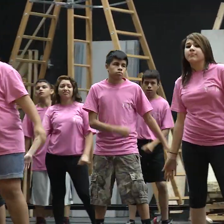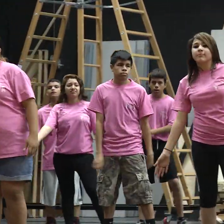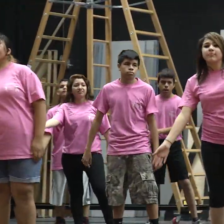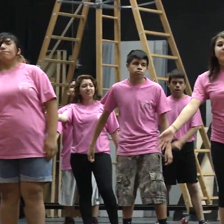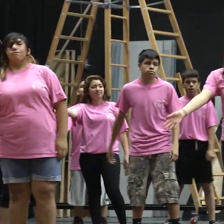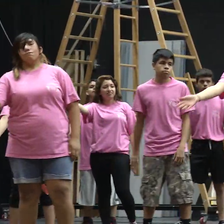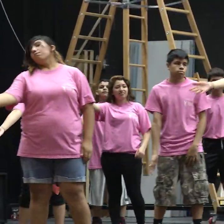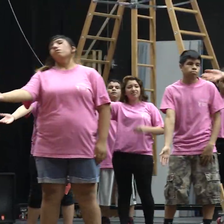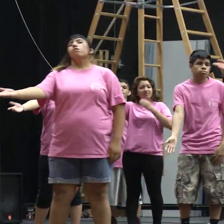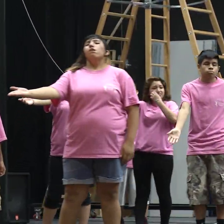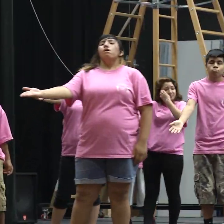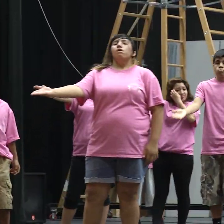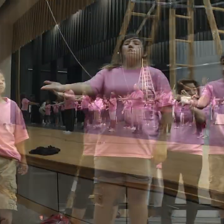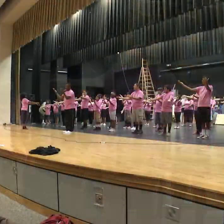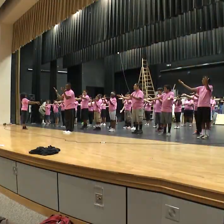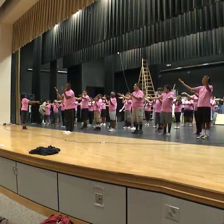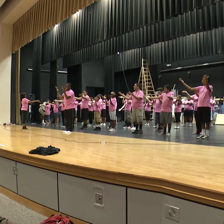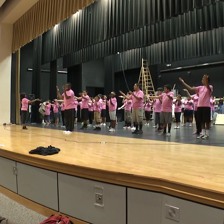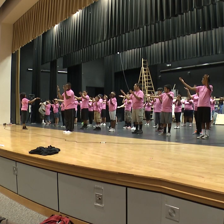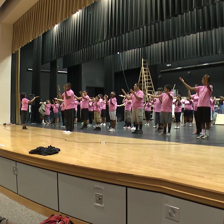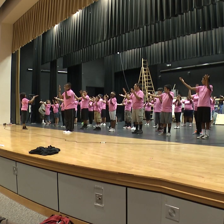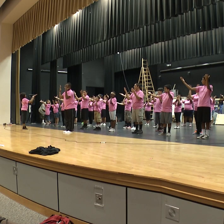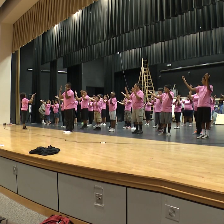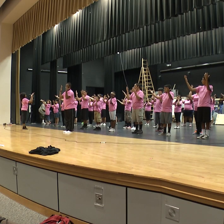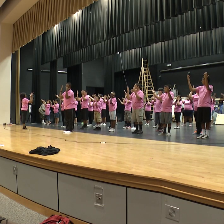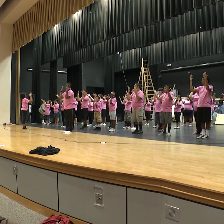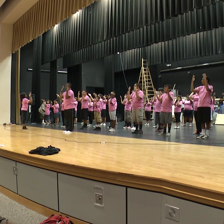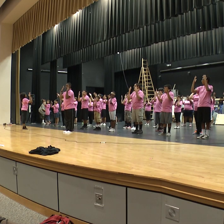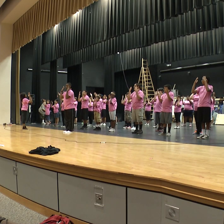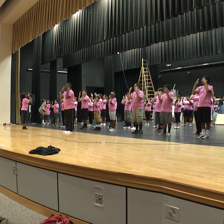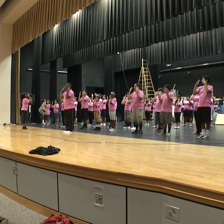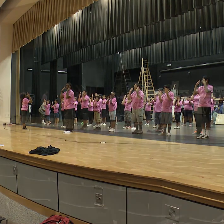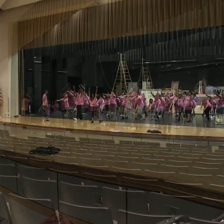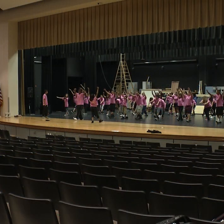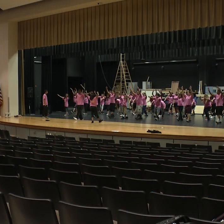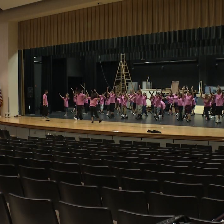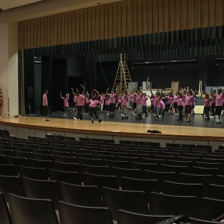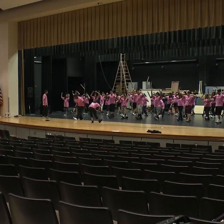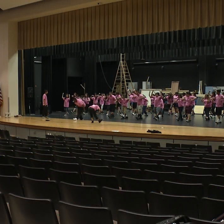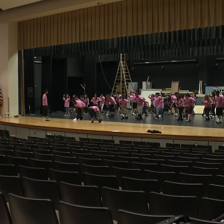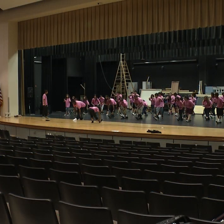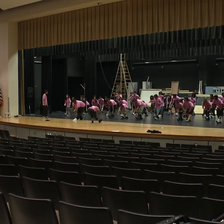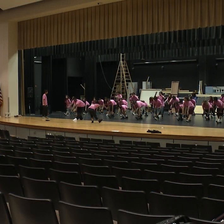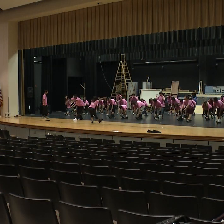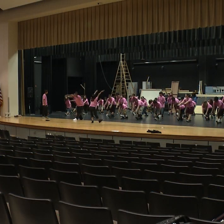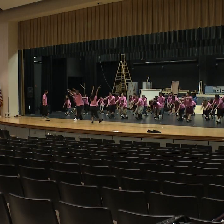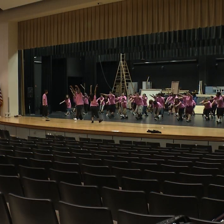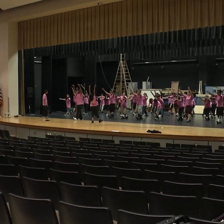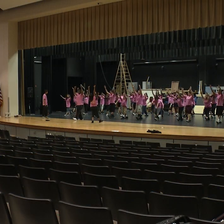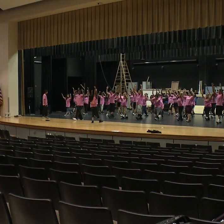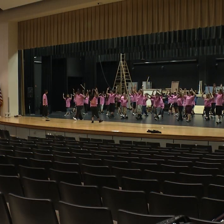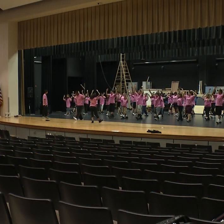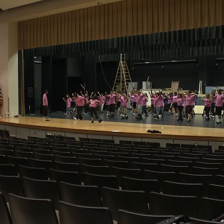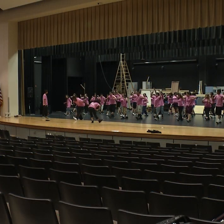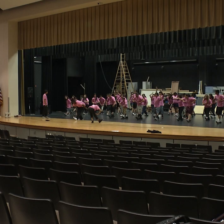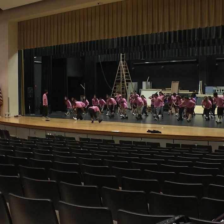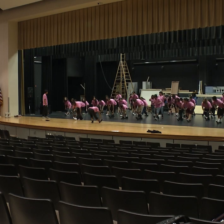An estimated 40 students participate in the month-long San Antonio Deaf Dance Company camp at Warren High School.